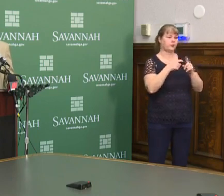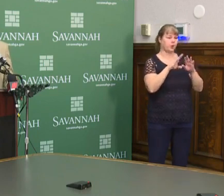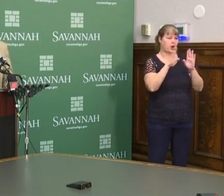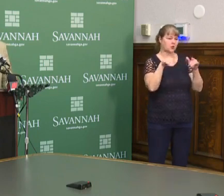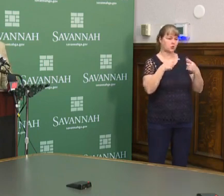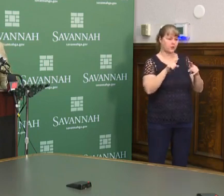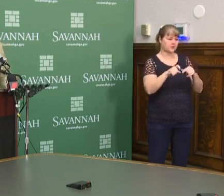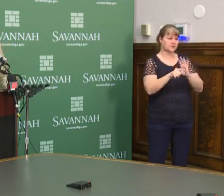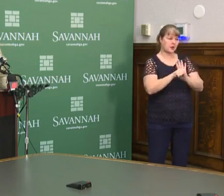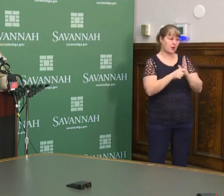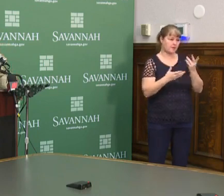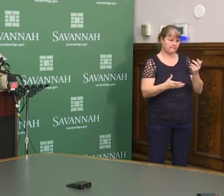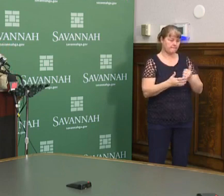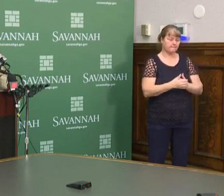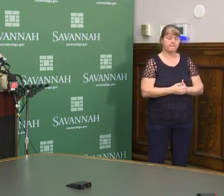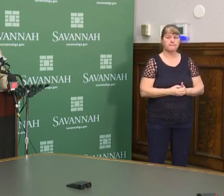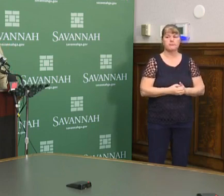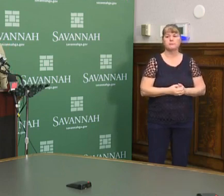this period.